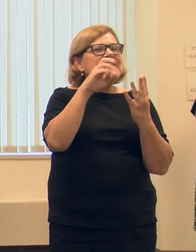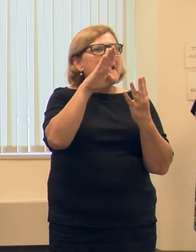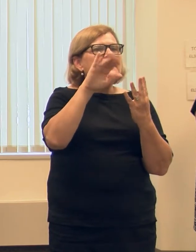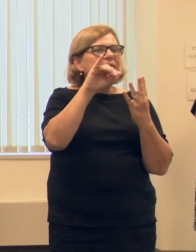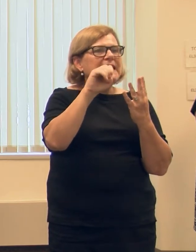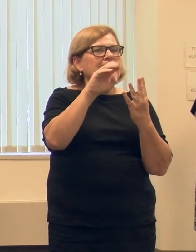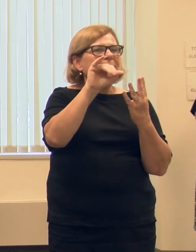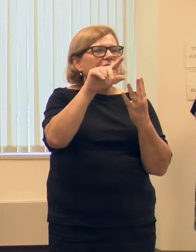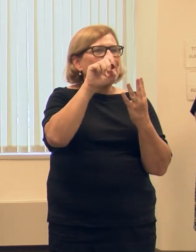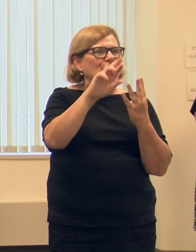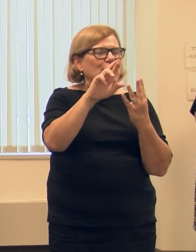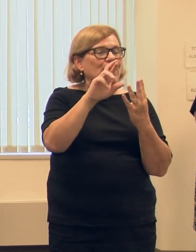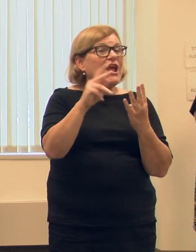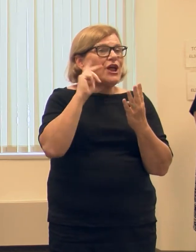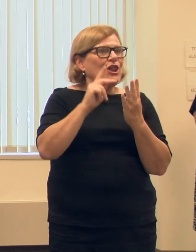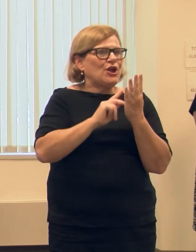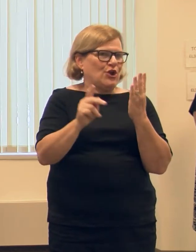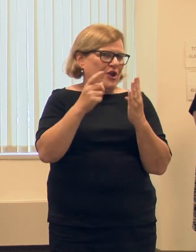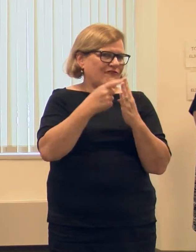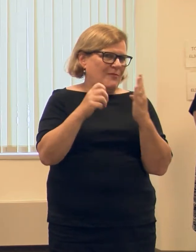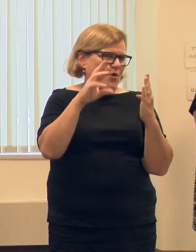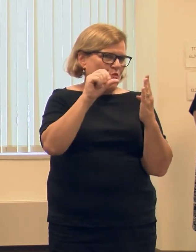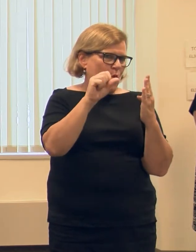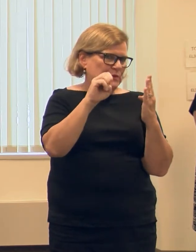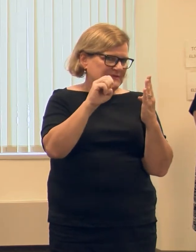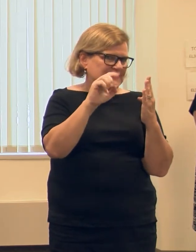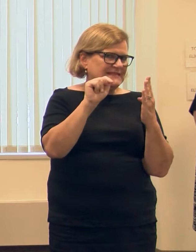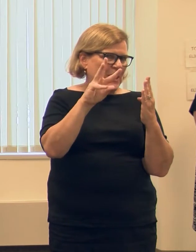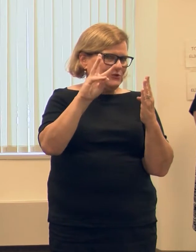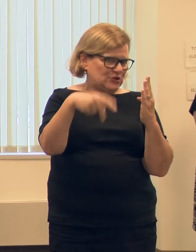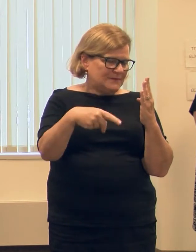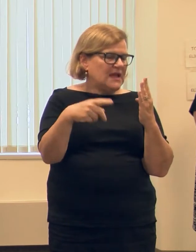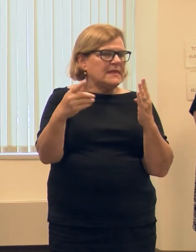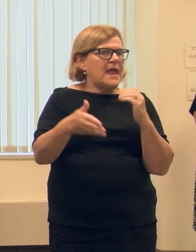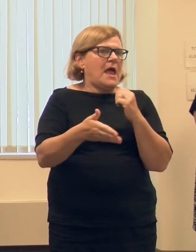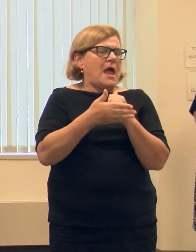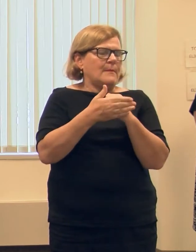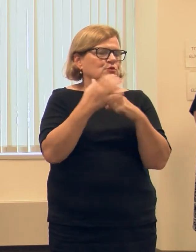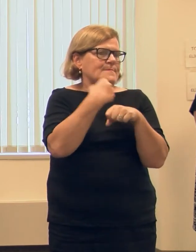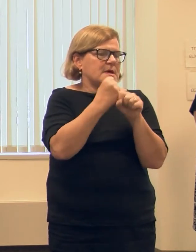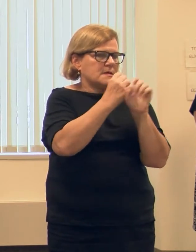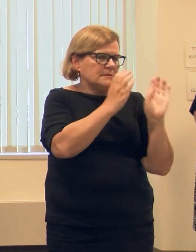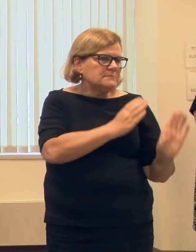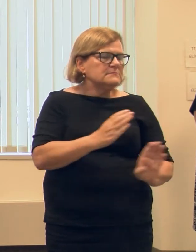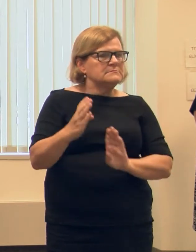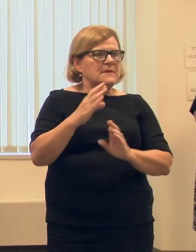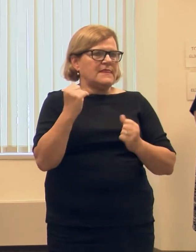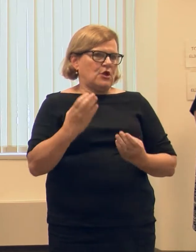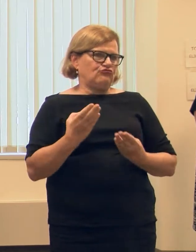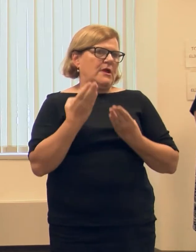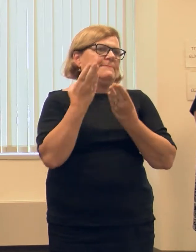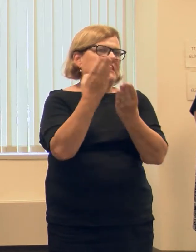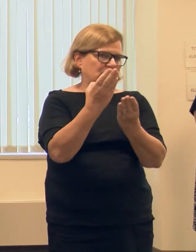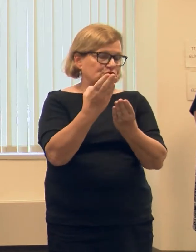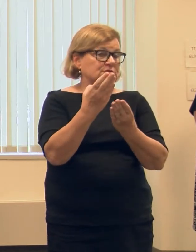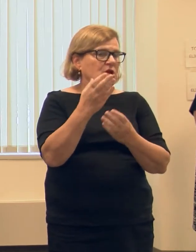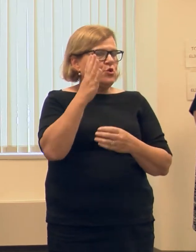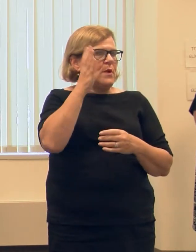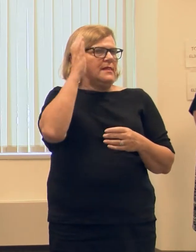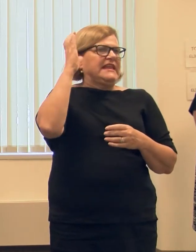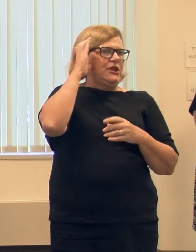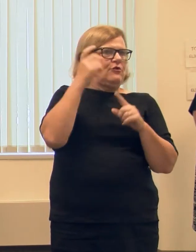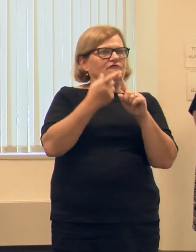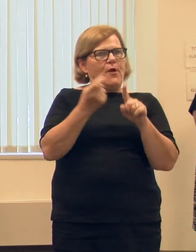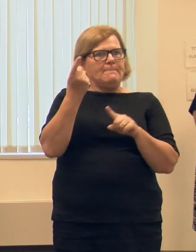Township, the clerk in Rose Township. And they have been very active in helping to formulate these recommendations. And you'll have an